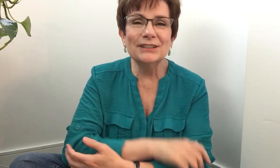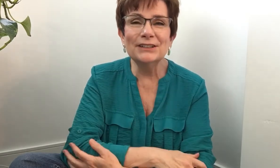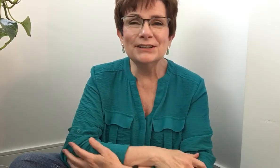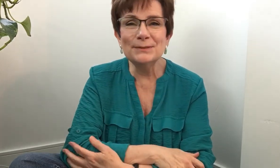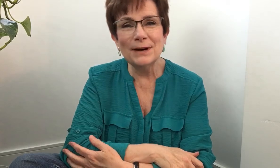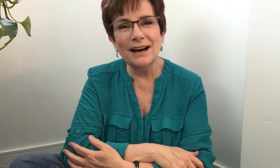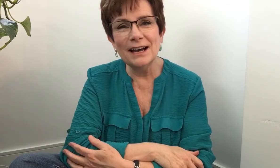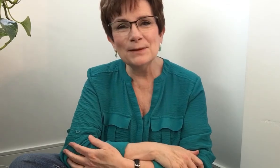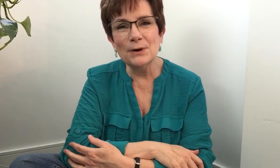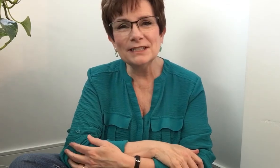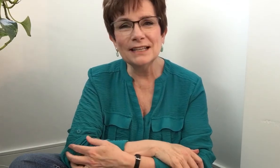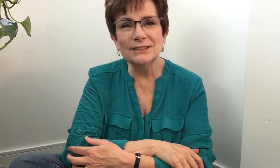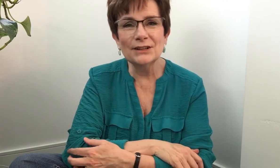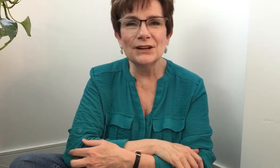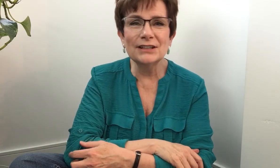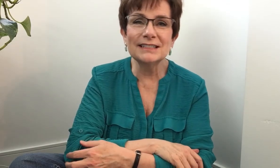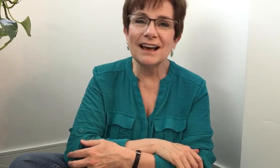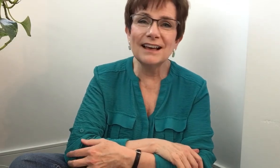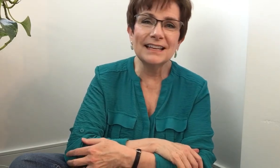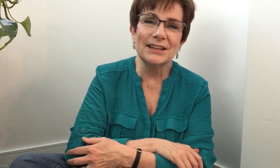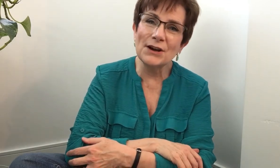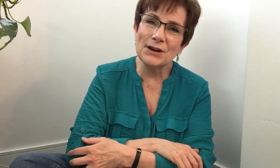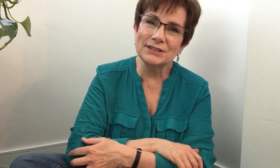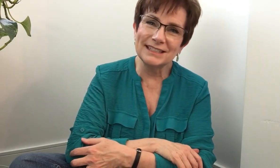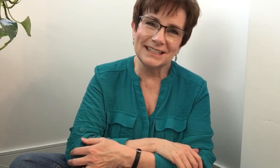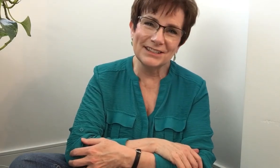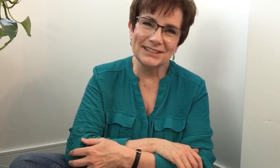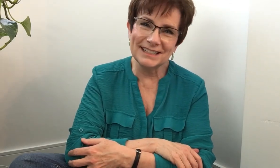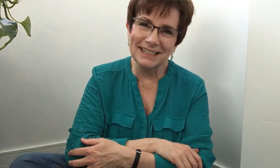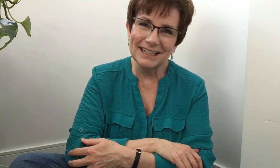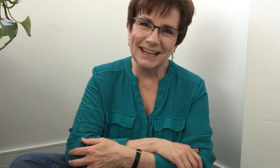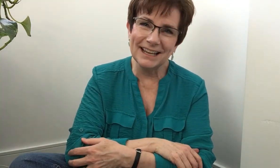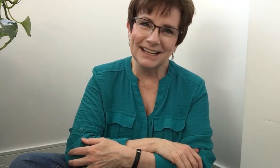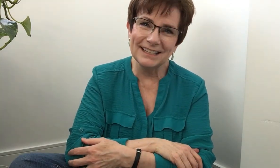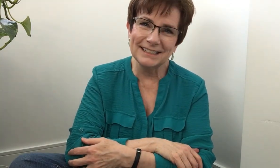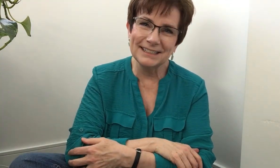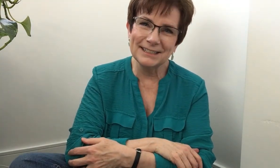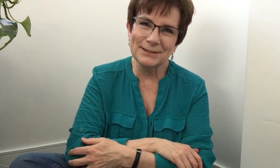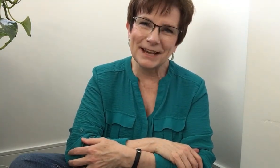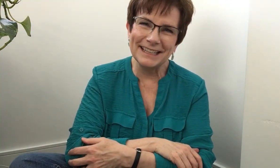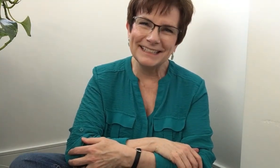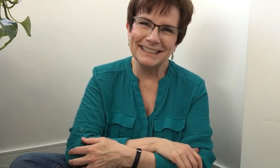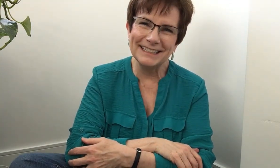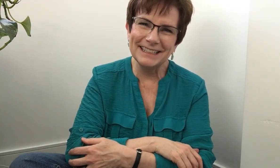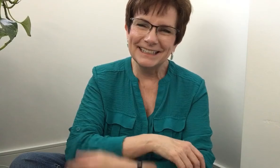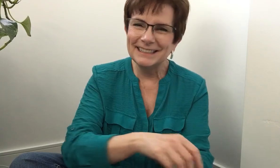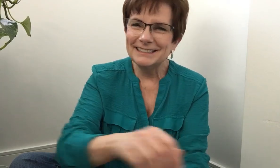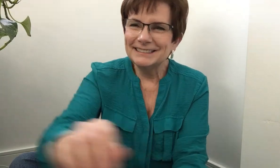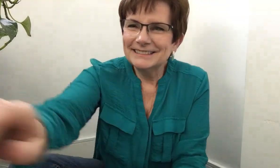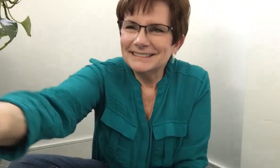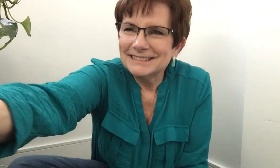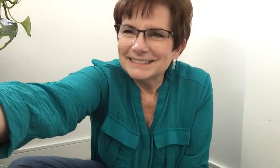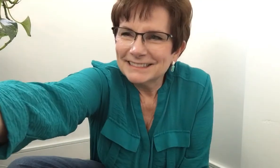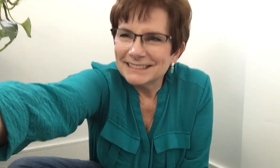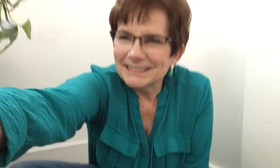Goodbye boys and girls Adios, niños, niños Bye I'll see you soon. soon. soon. Bye